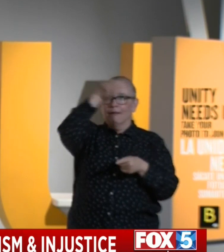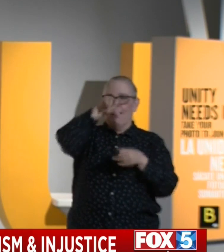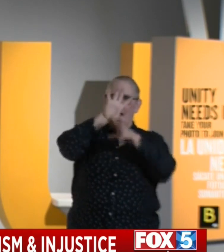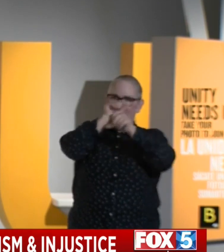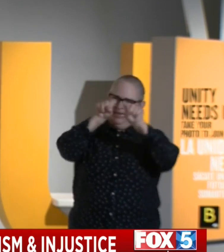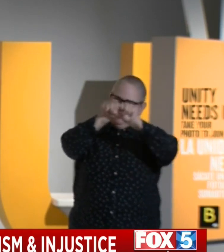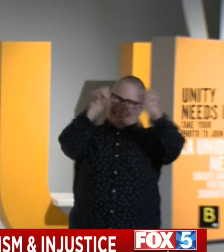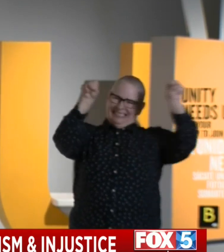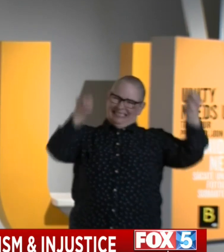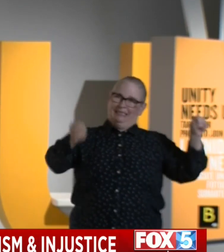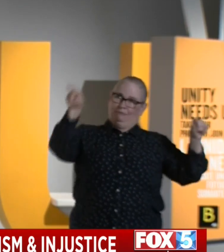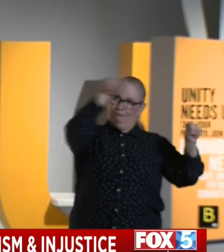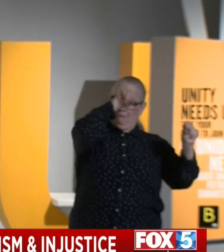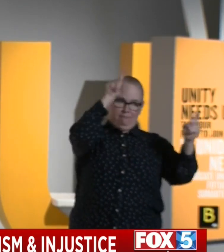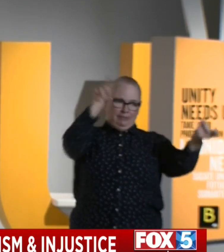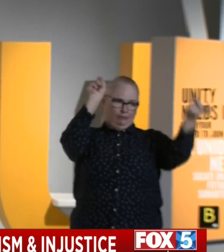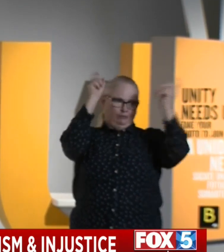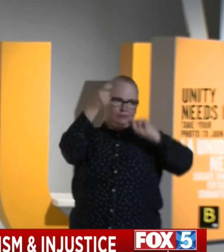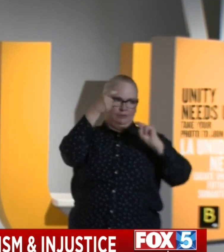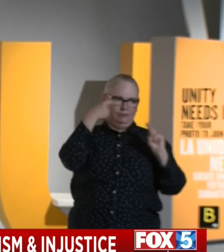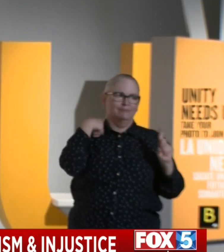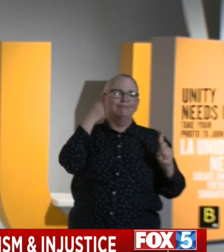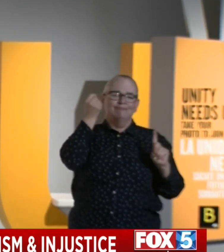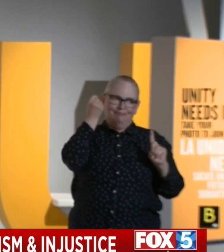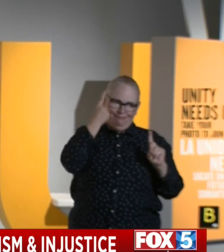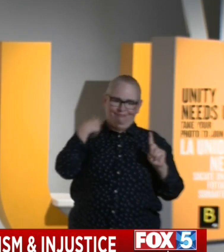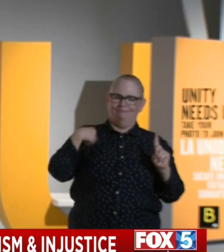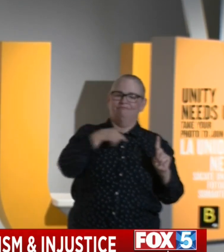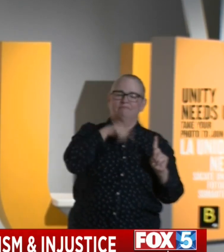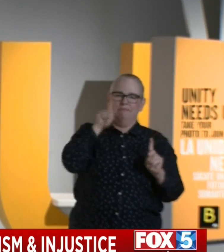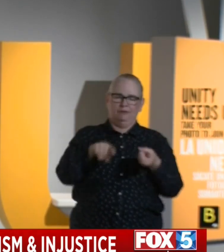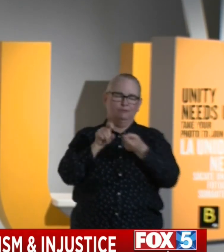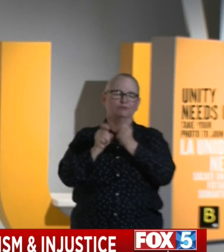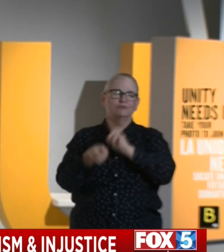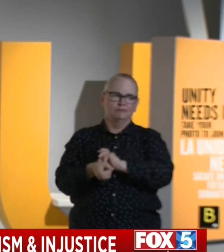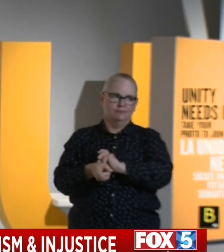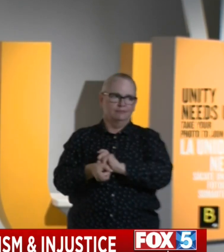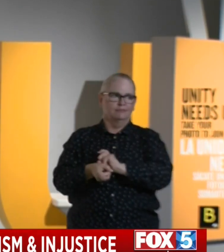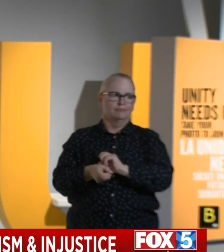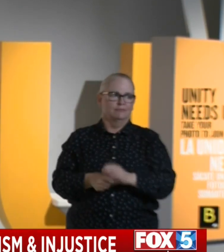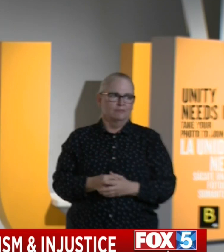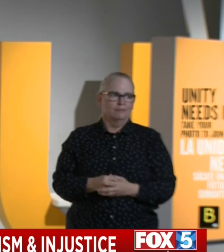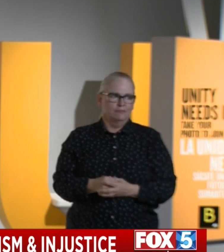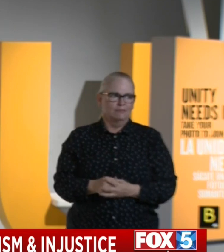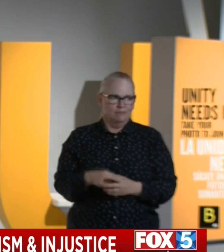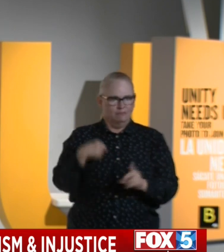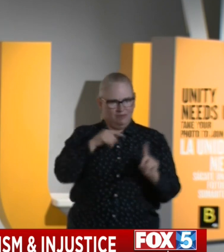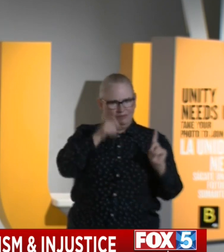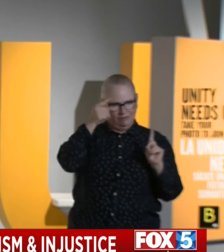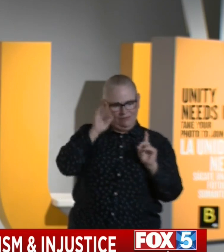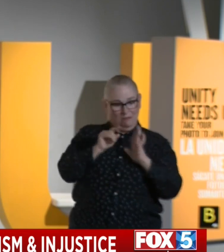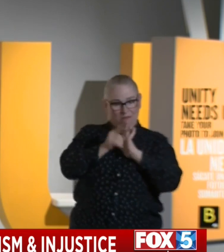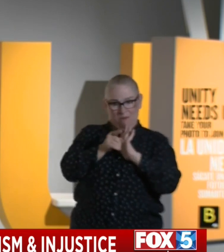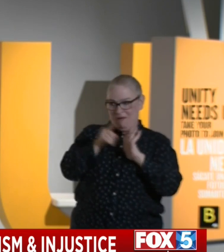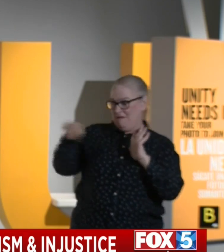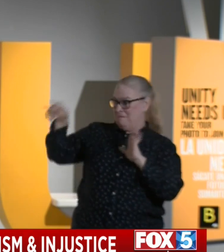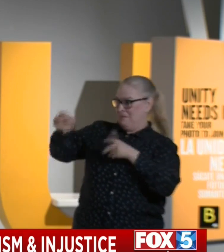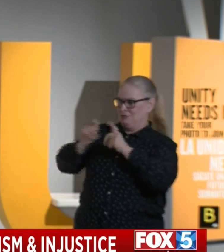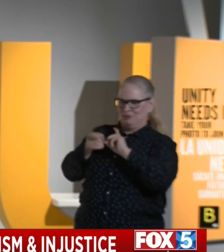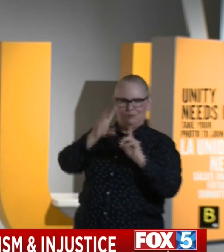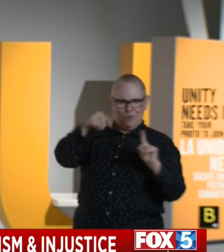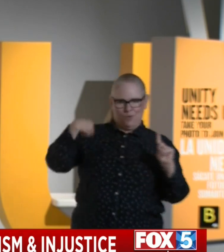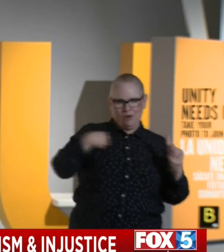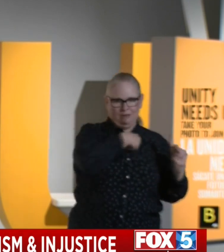needs to change. We need to contextualize not only this moment, but moments in the past where